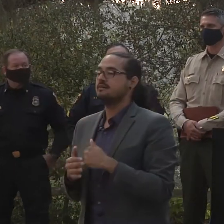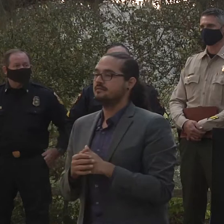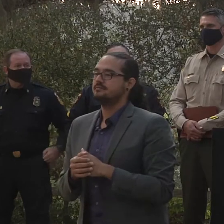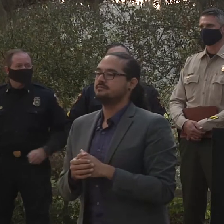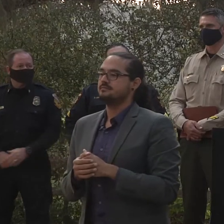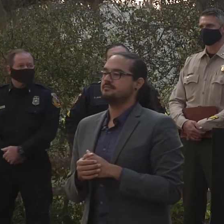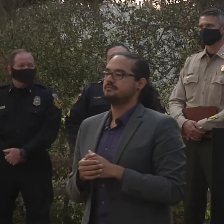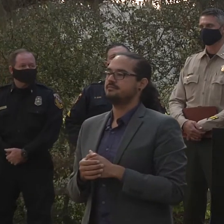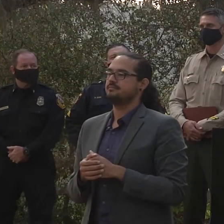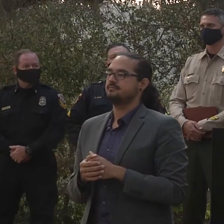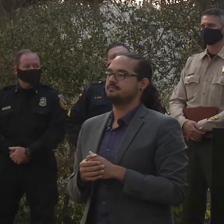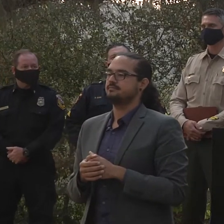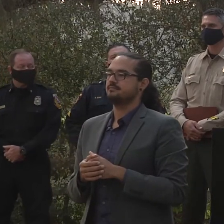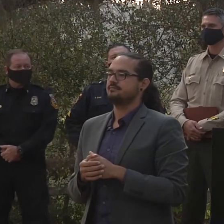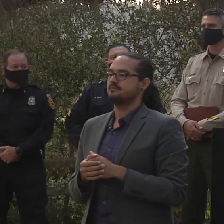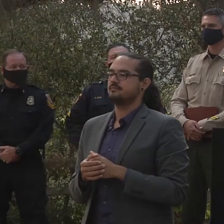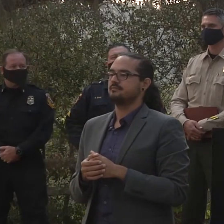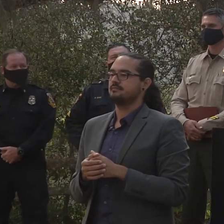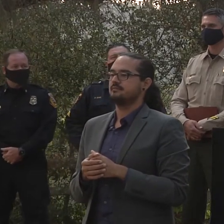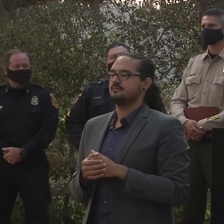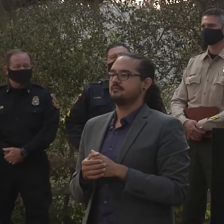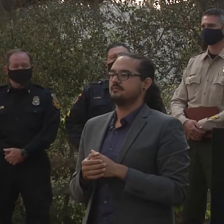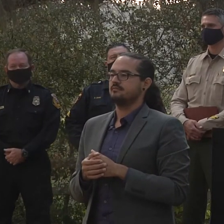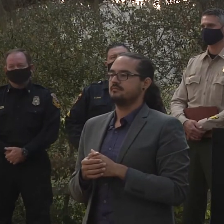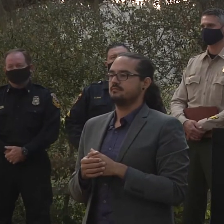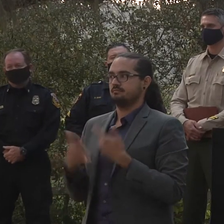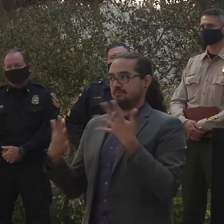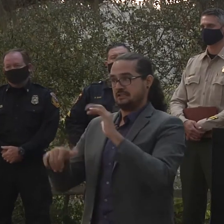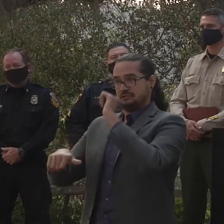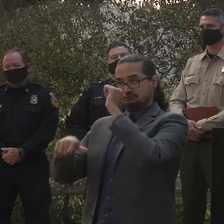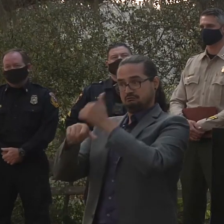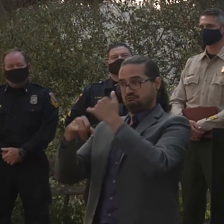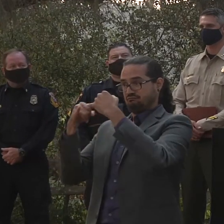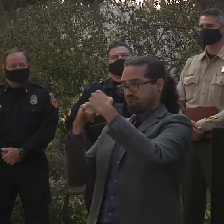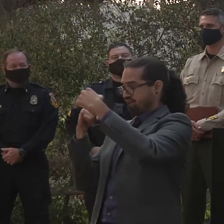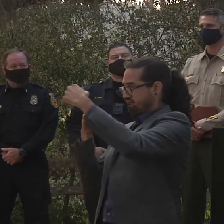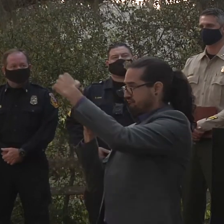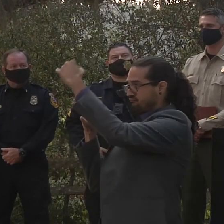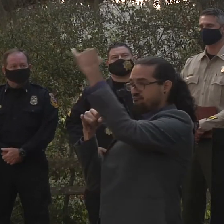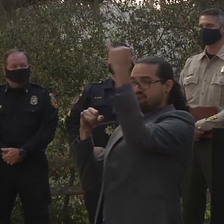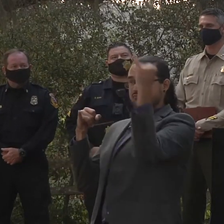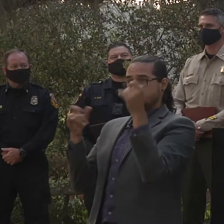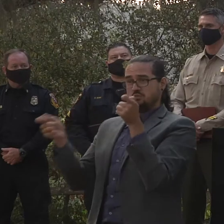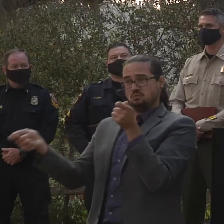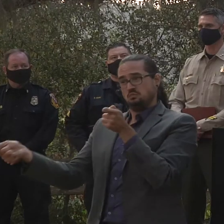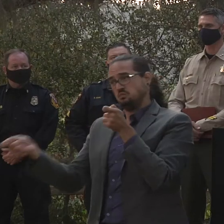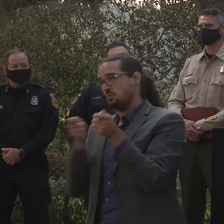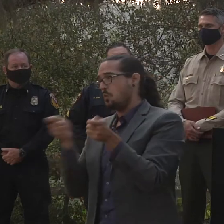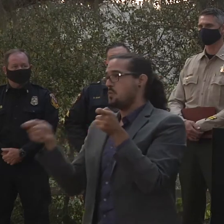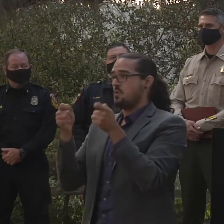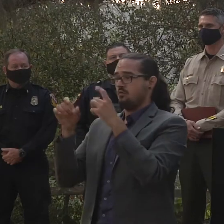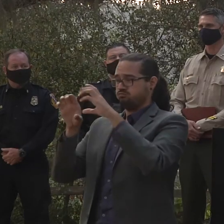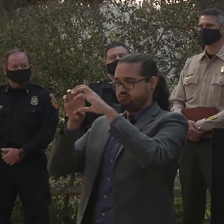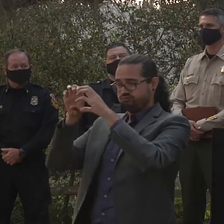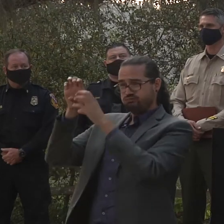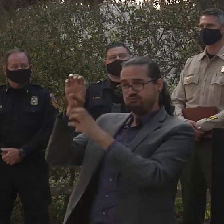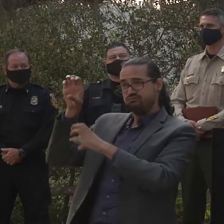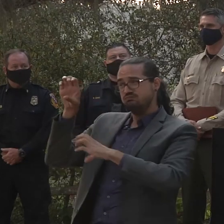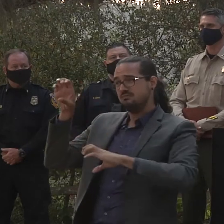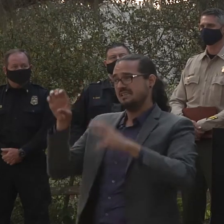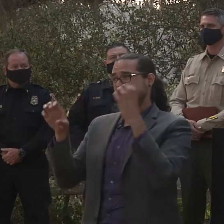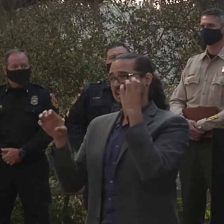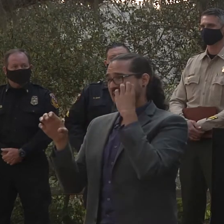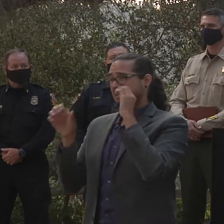until we have line that's established around the fire perimeter and that line holds for over 24 hours